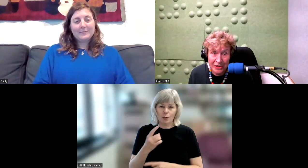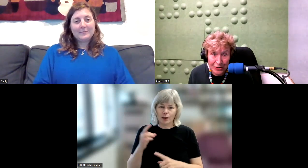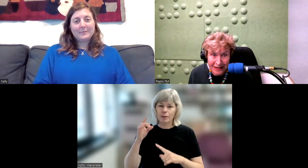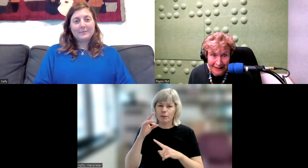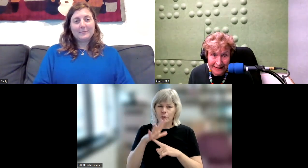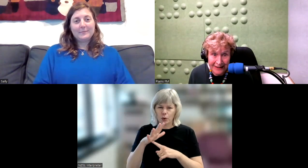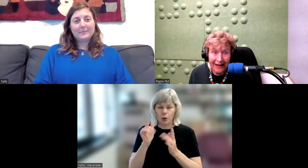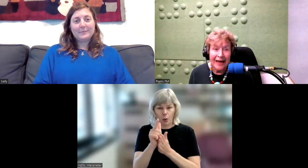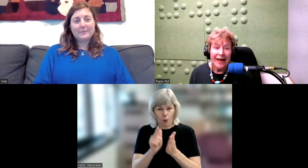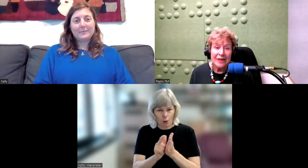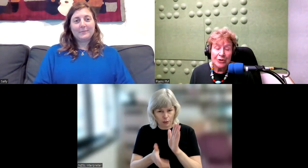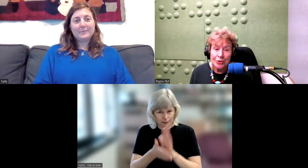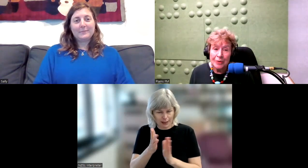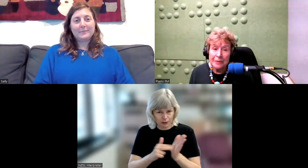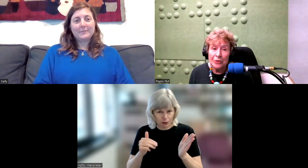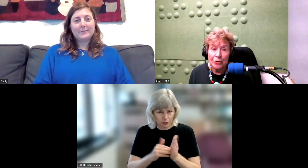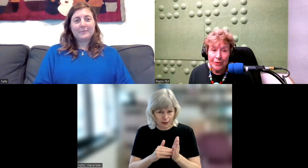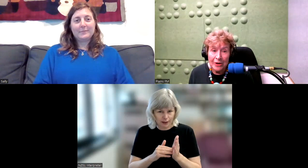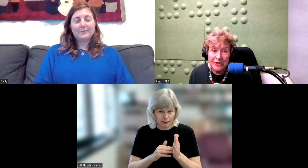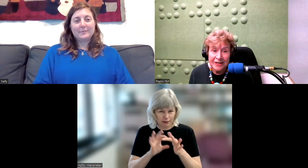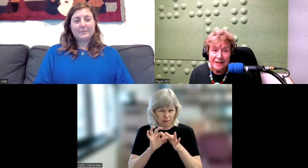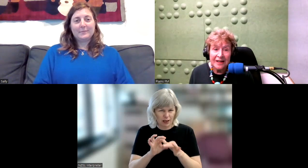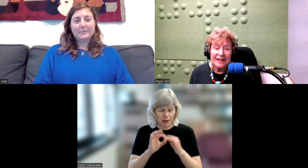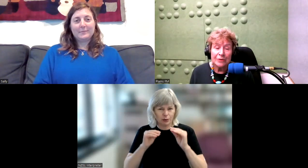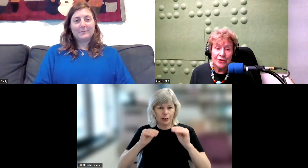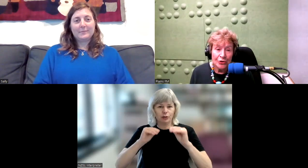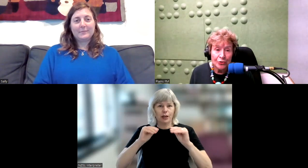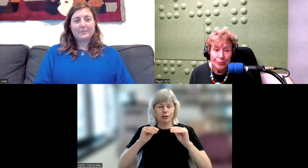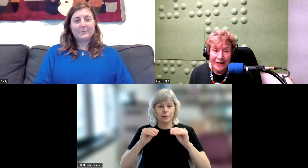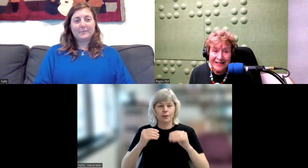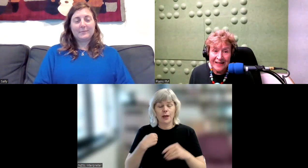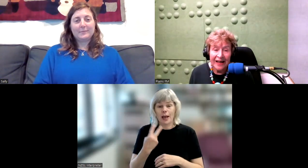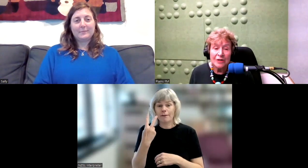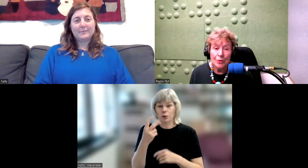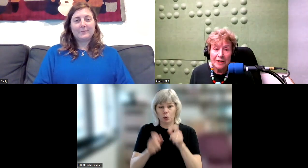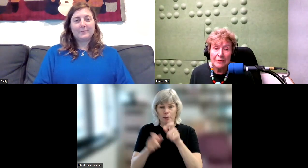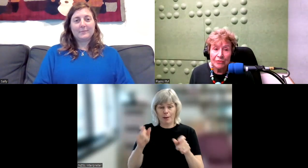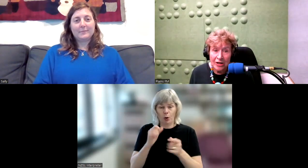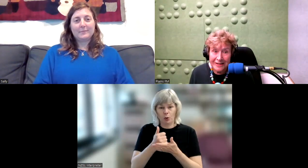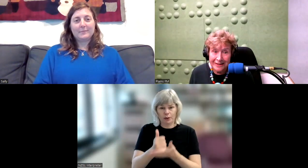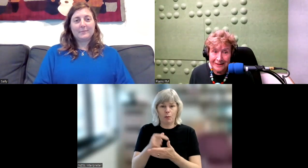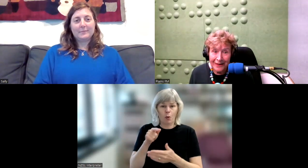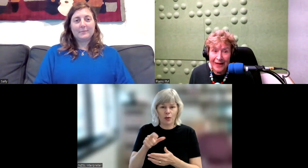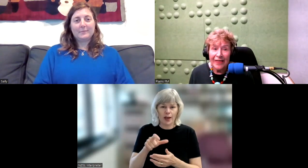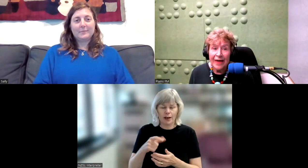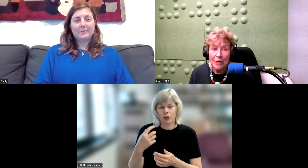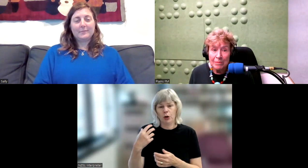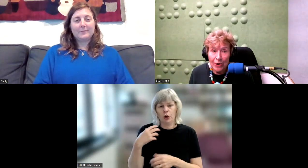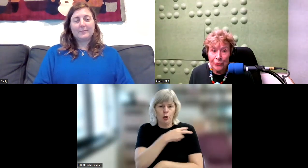in New Zealand. There were two people who promoted it. It was a Colonel Brett and William Rolleston. They were both